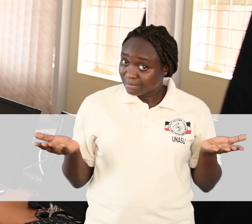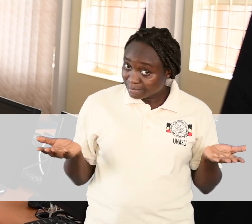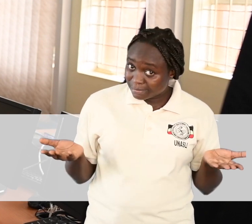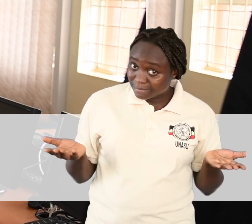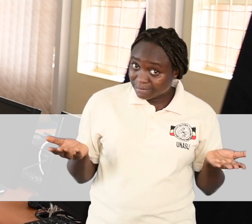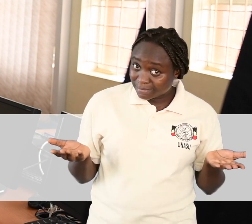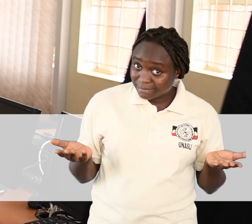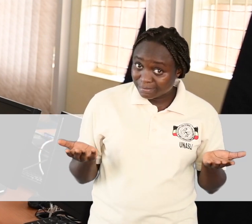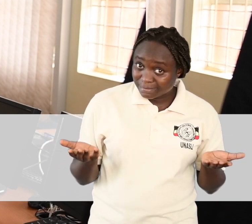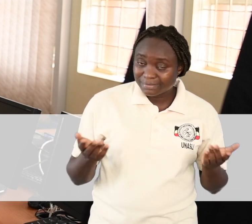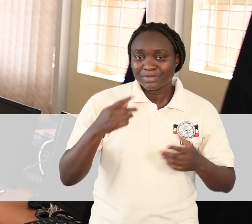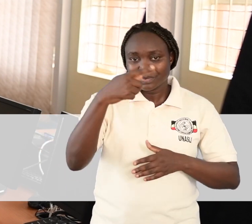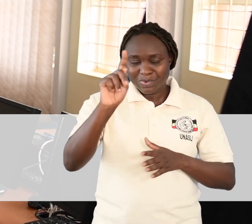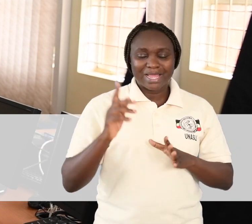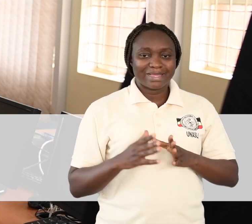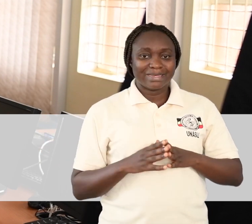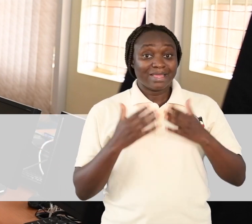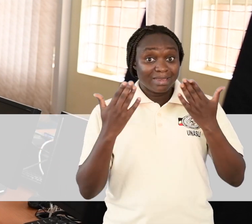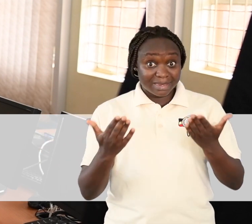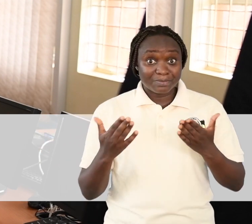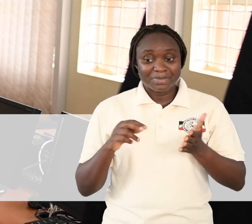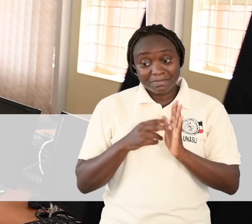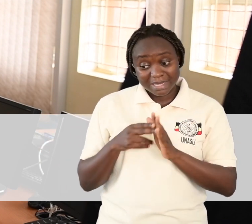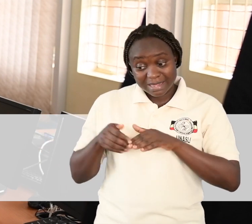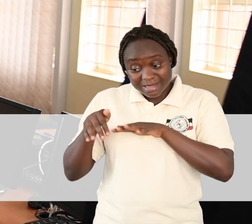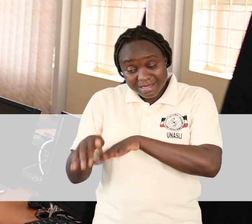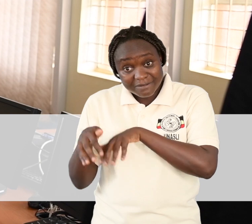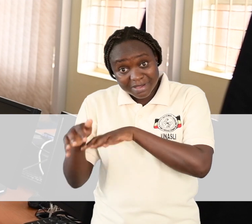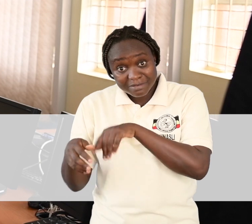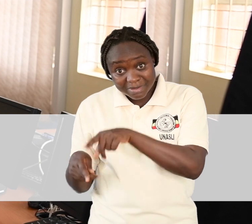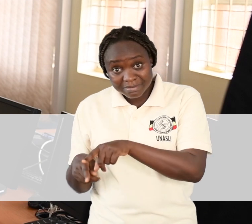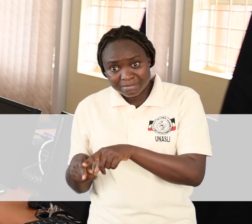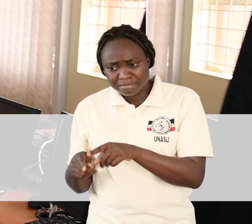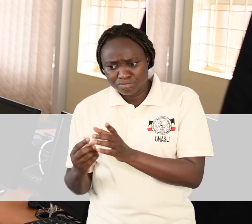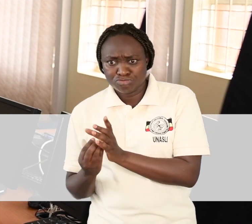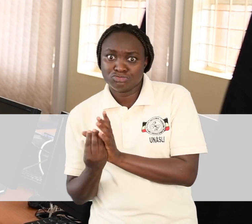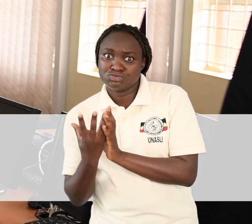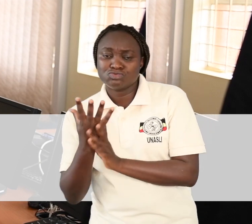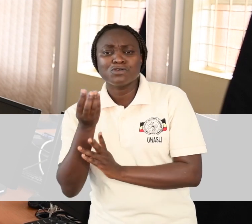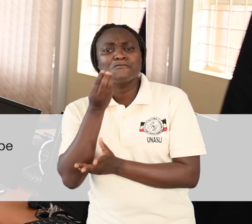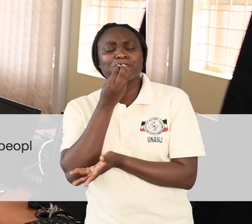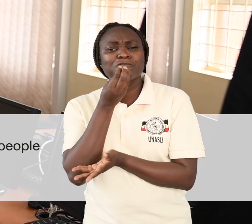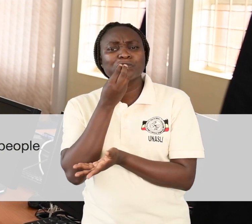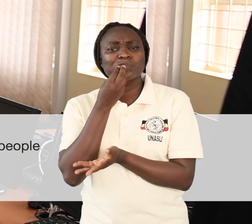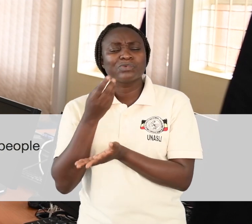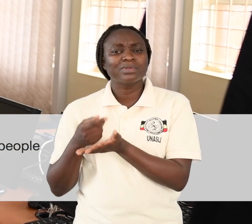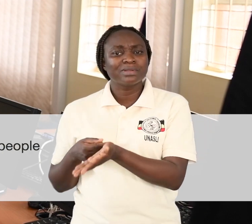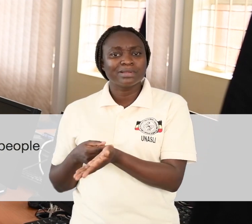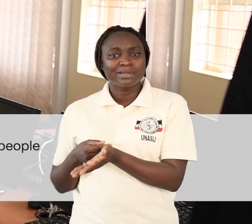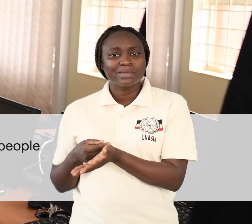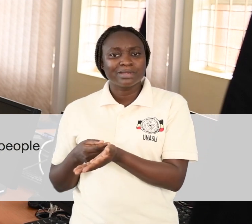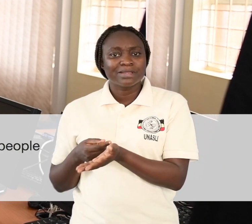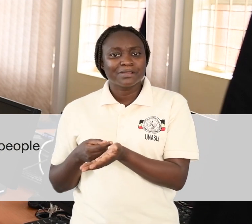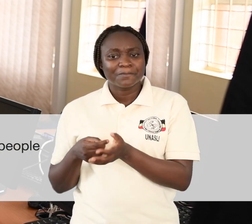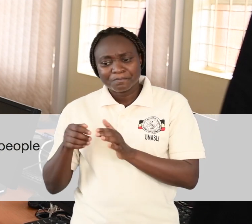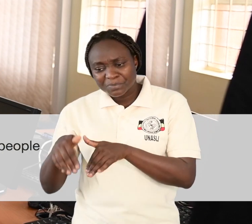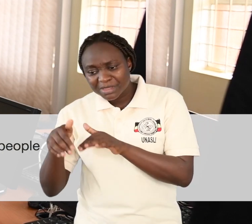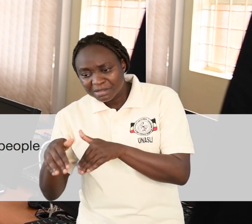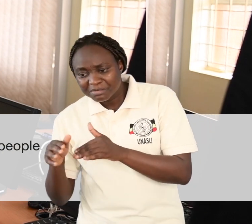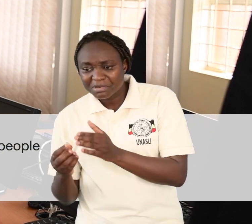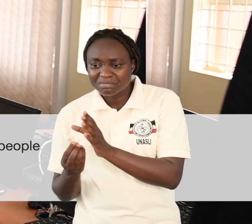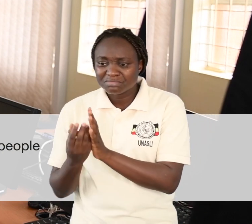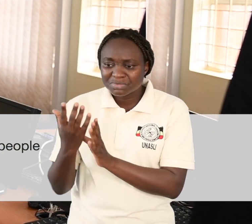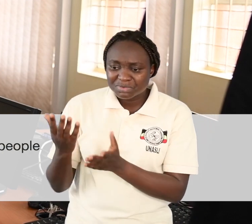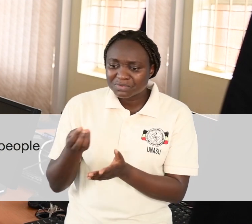Correct. The garden is where the food grows. The gardens are where